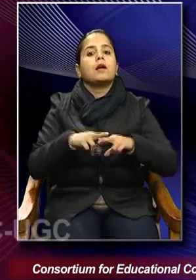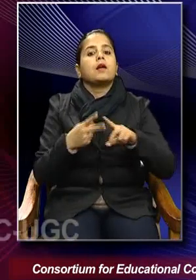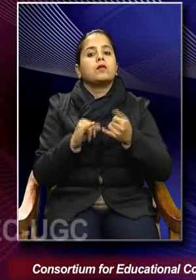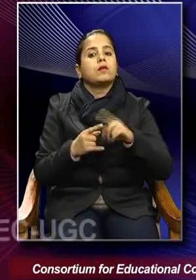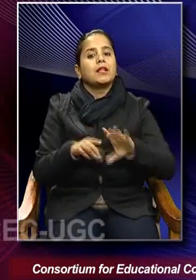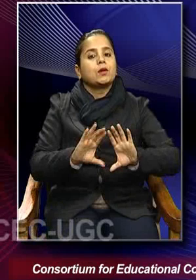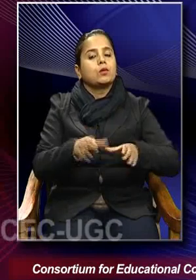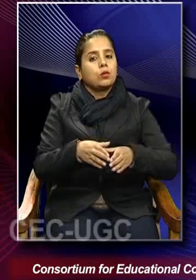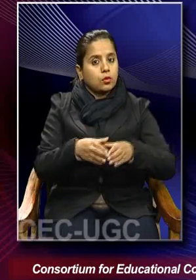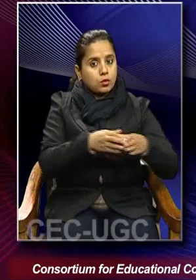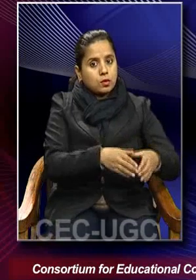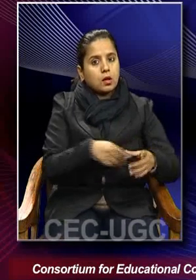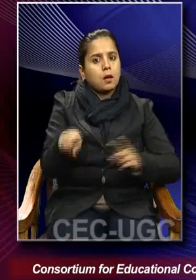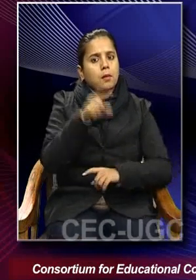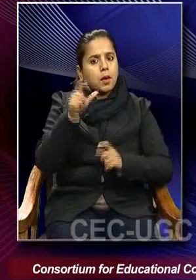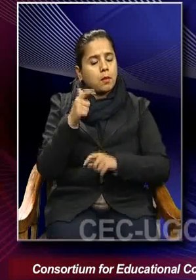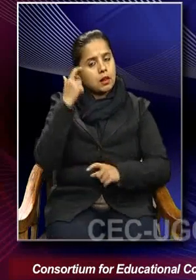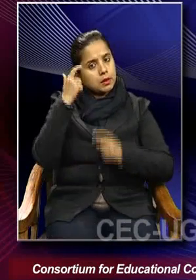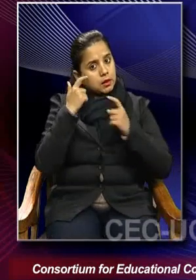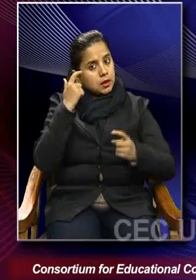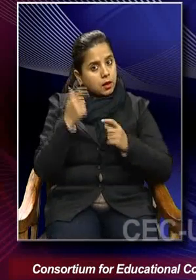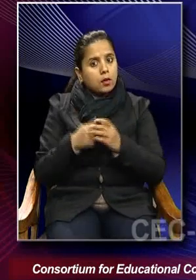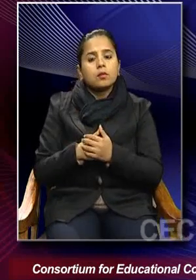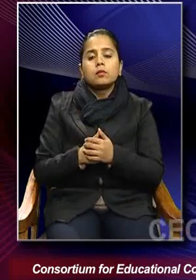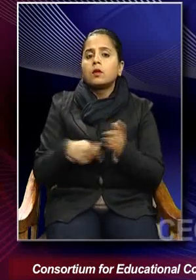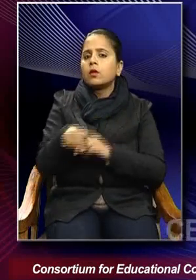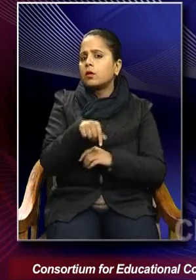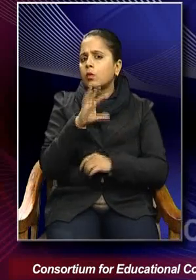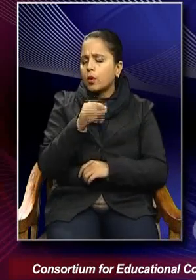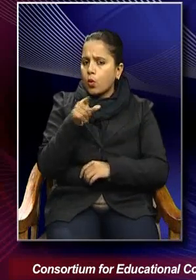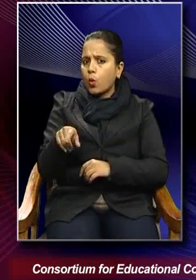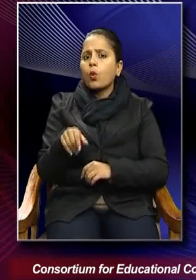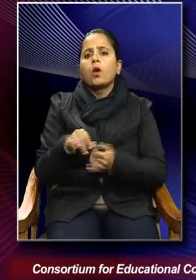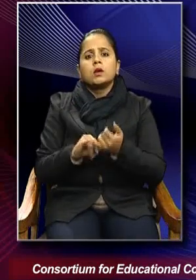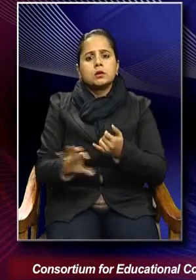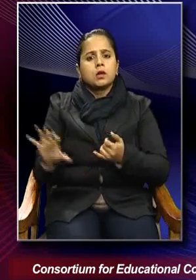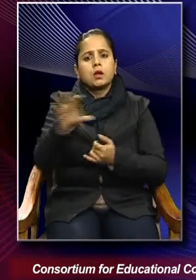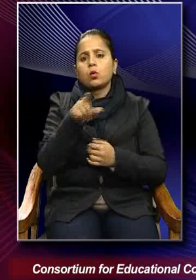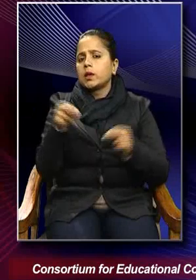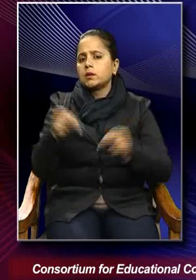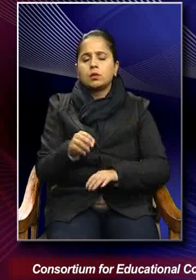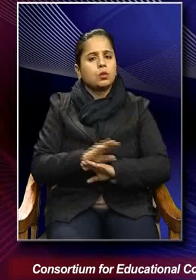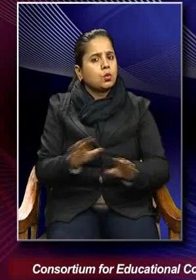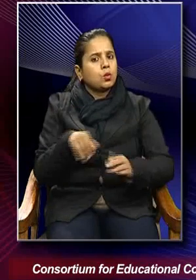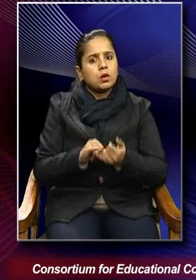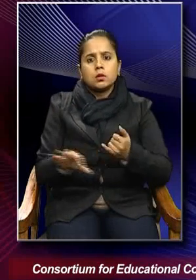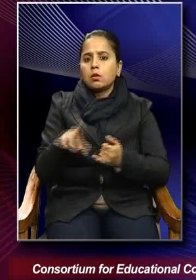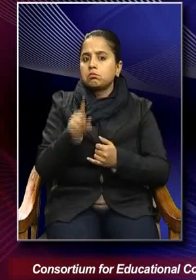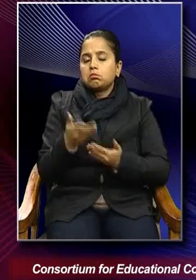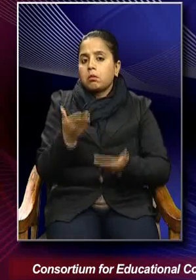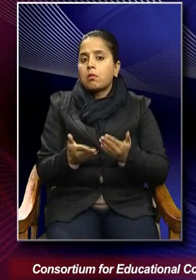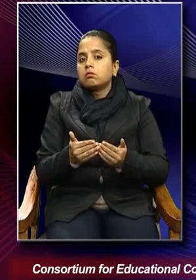uh, it is presumed that even, uh, socialist state will not be required, the states will wither away,